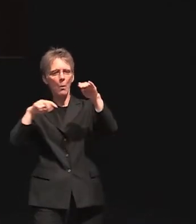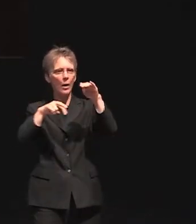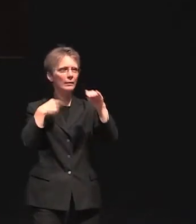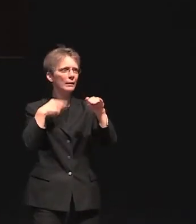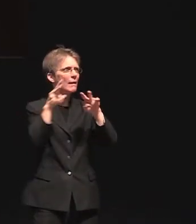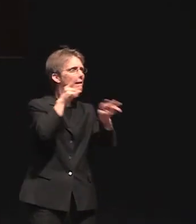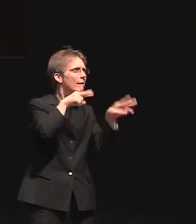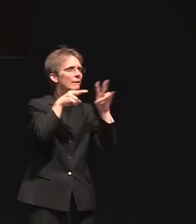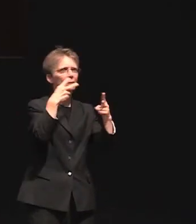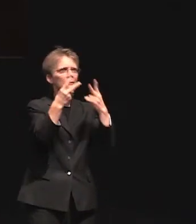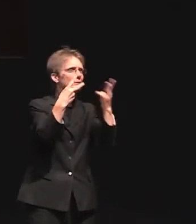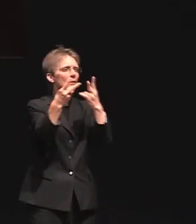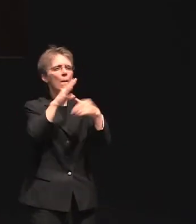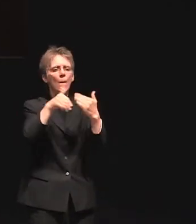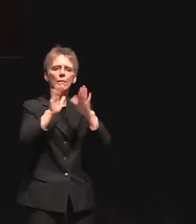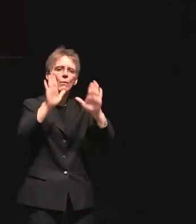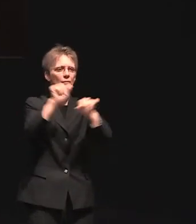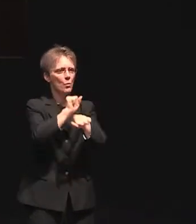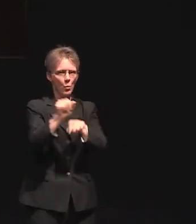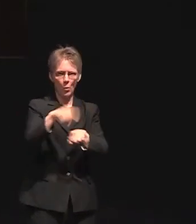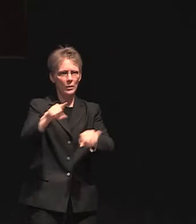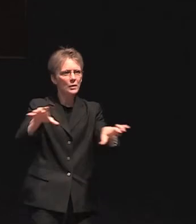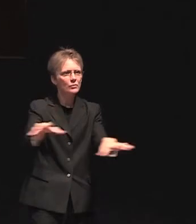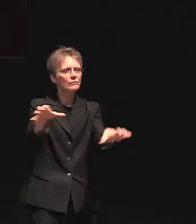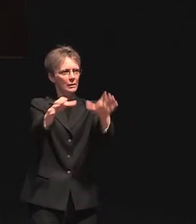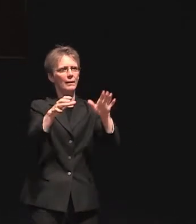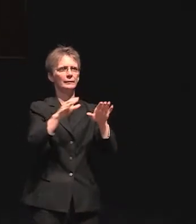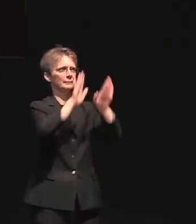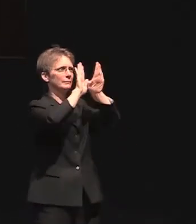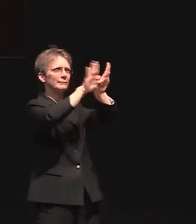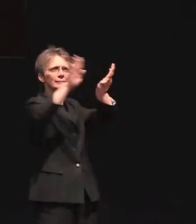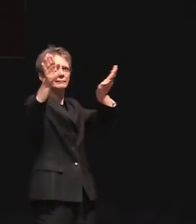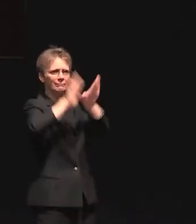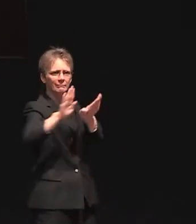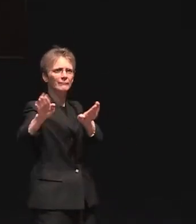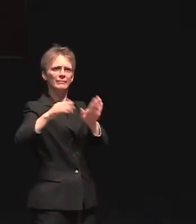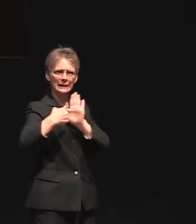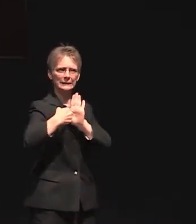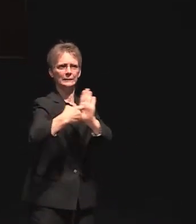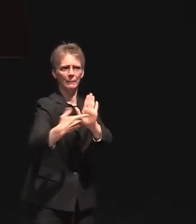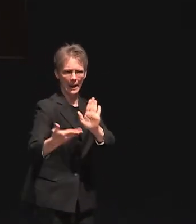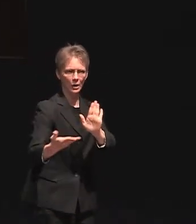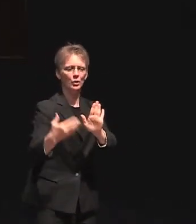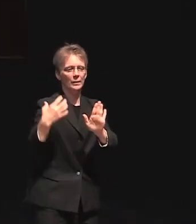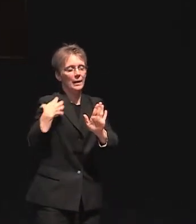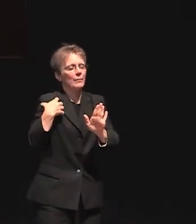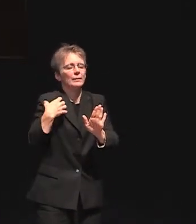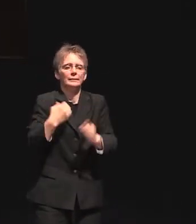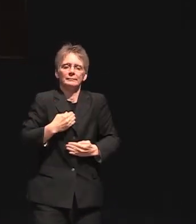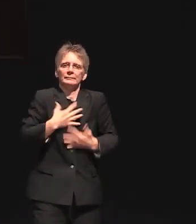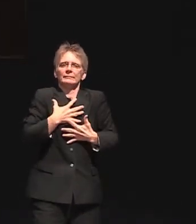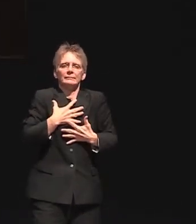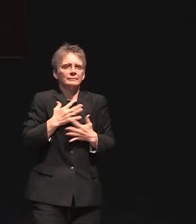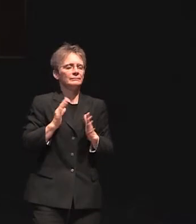see all of the wonderful work that you've done and is displayed here in the Capitol and it just gives me great joy no matter